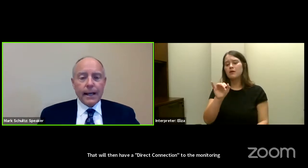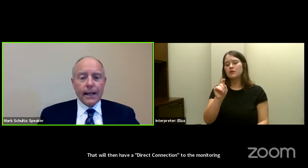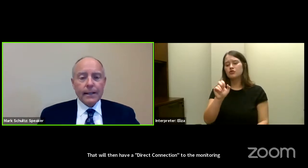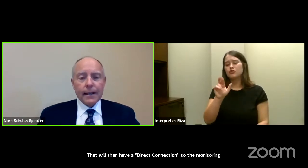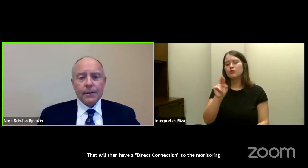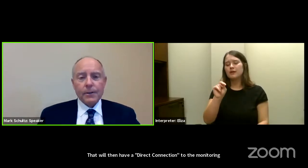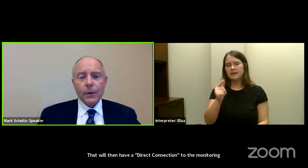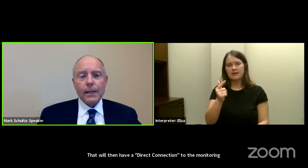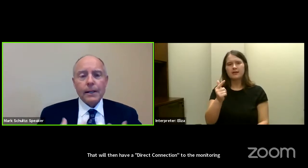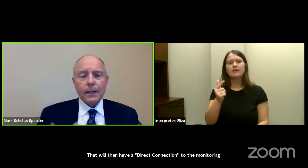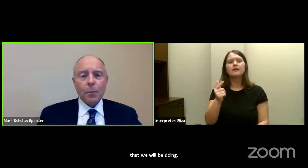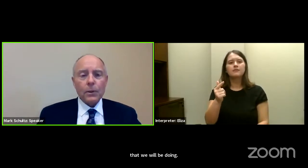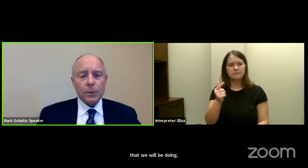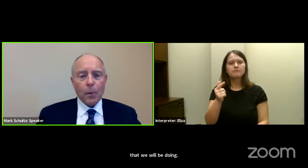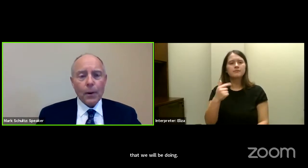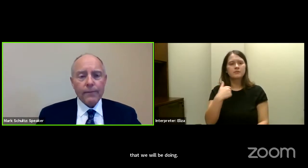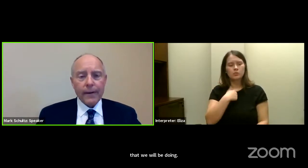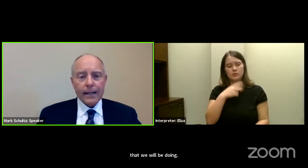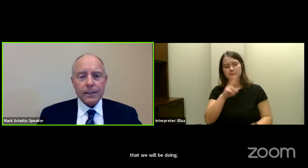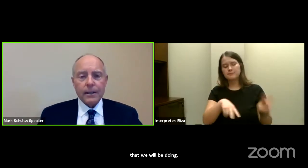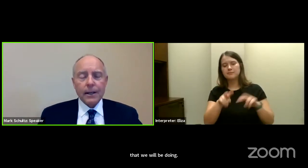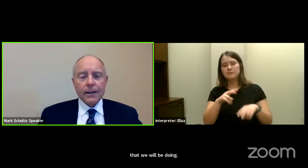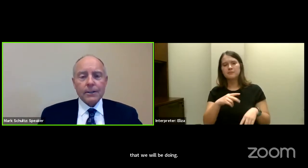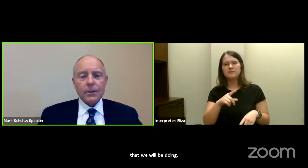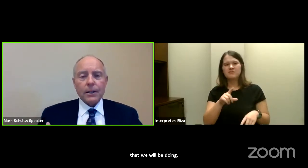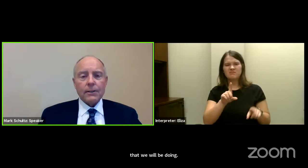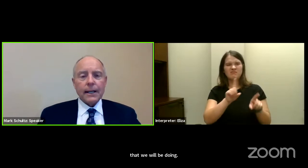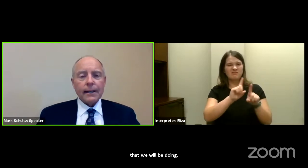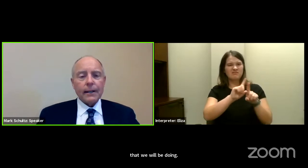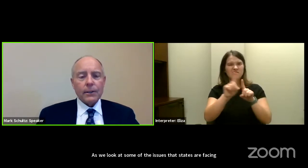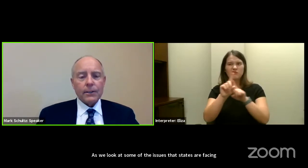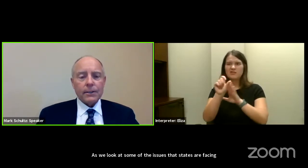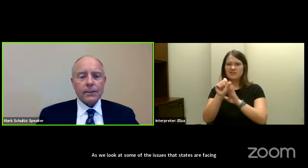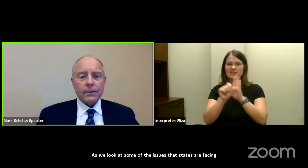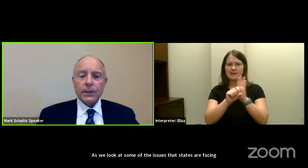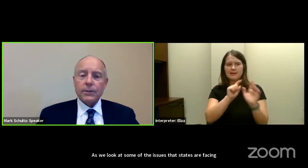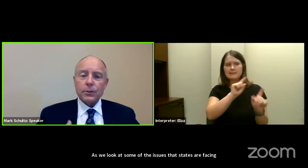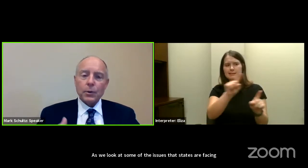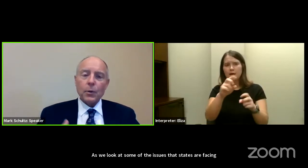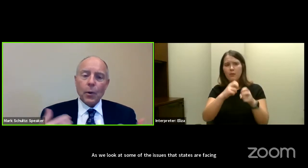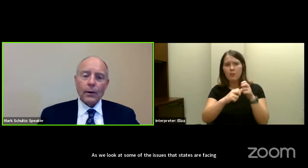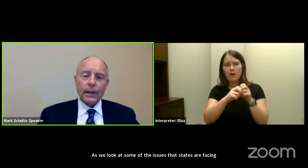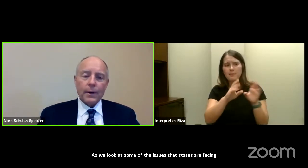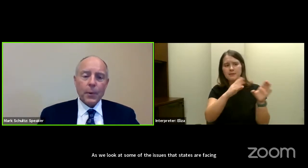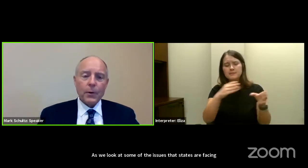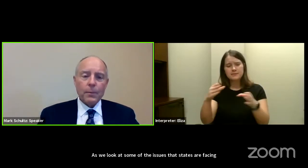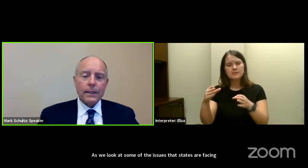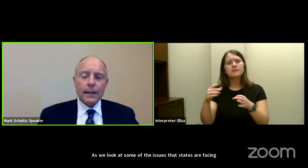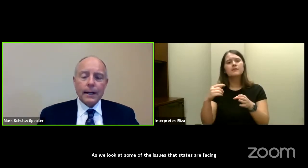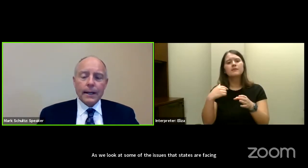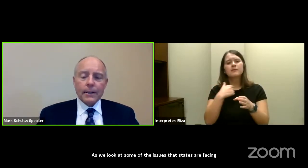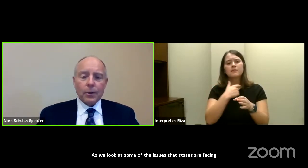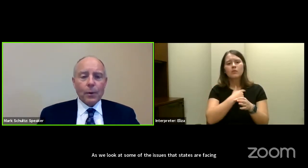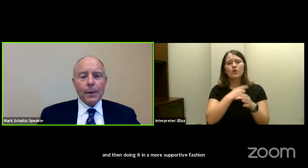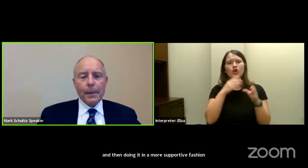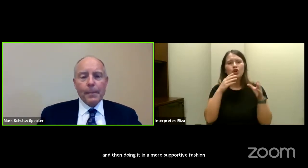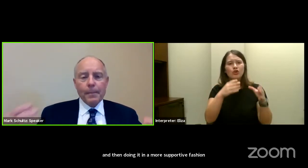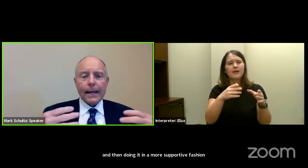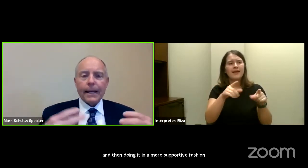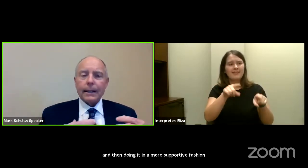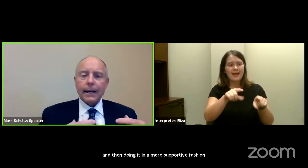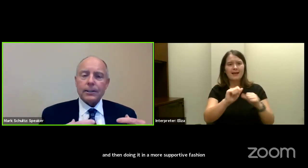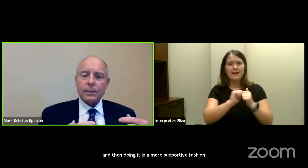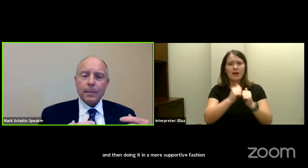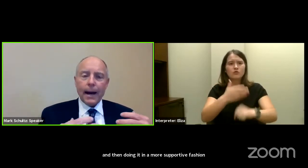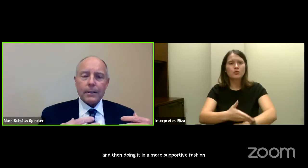facing and then doing it in a more supportive fashion so that our technical assistance leads to quality improvement. So we'll be